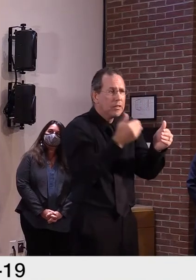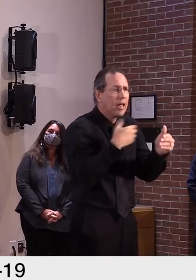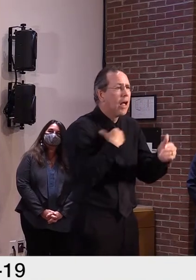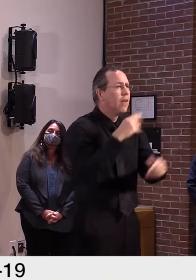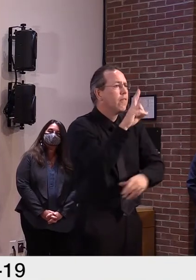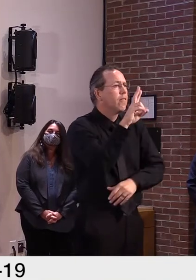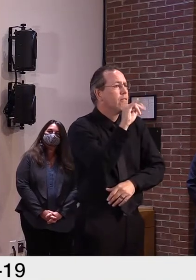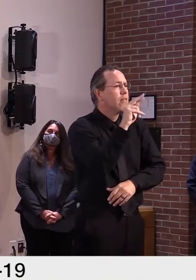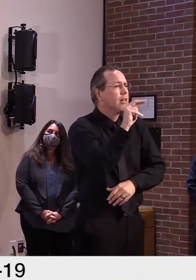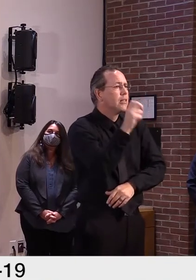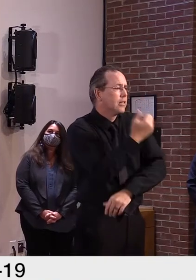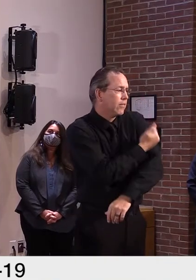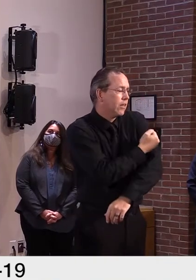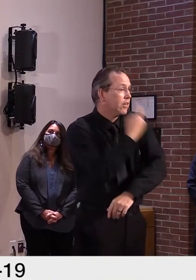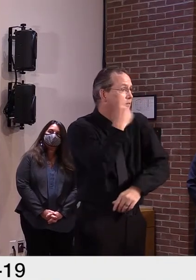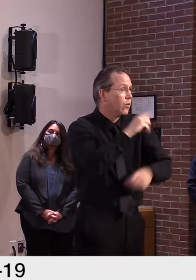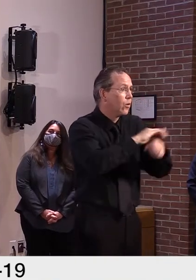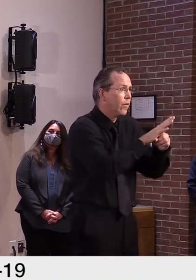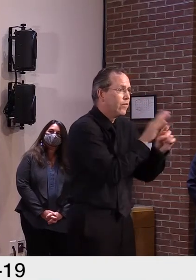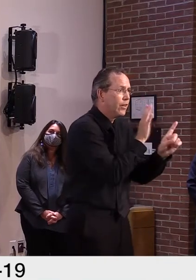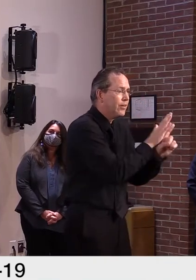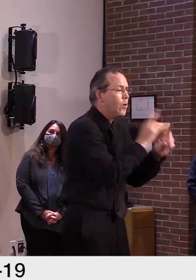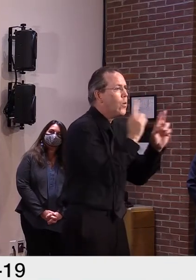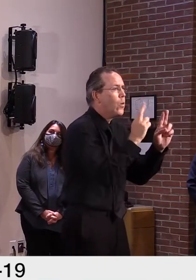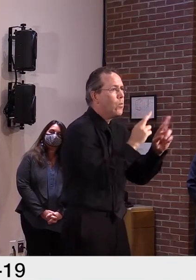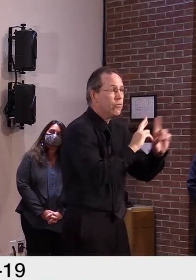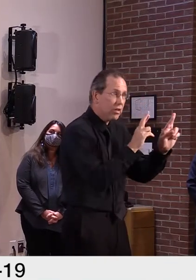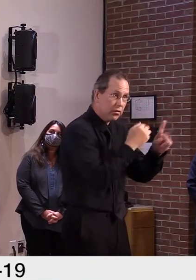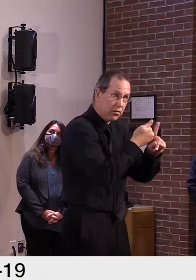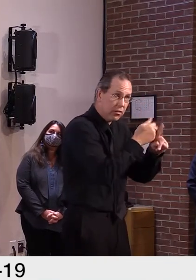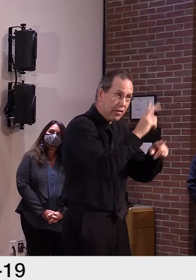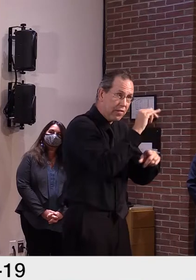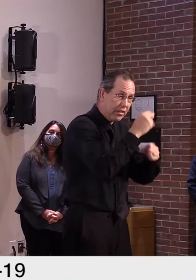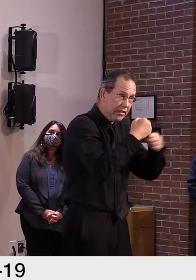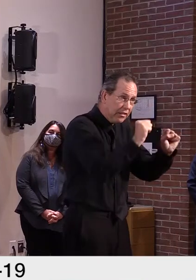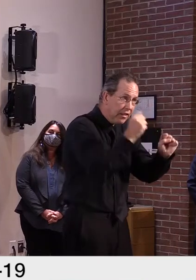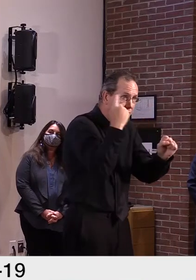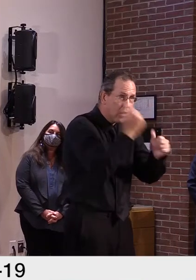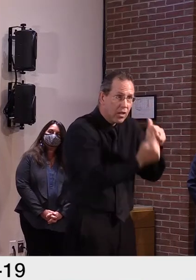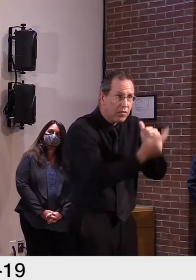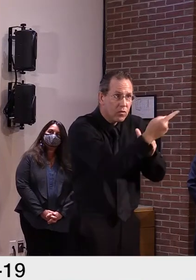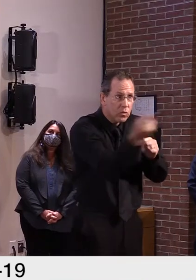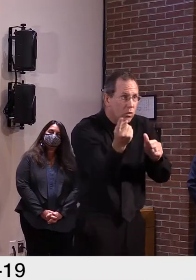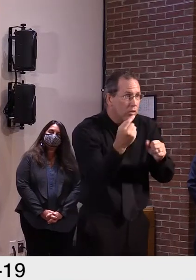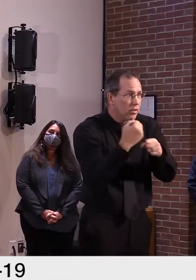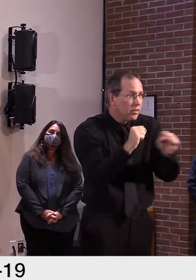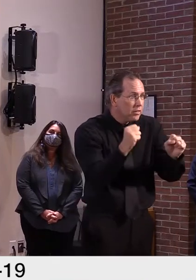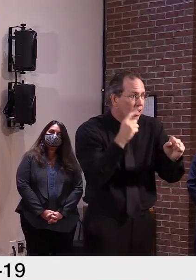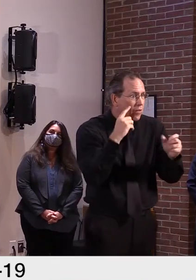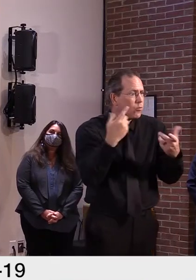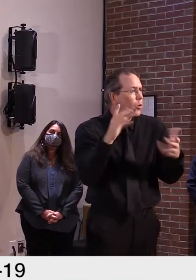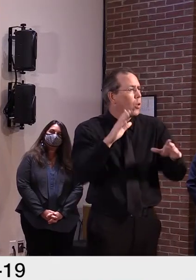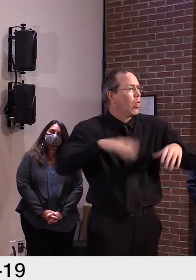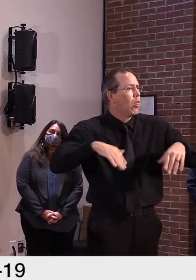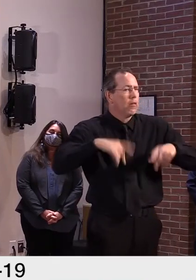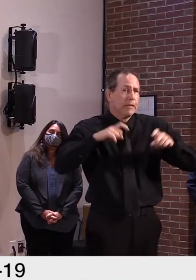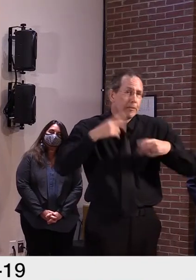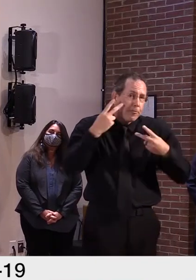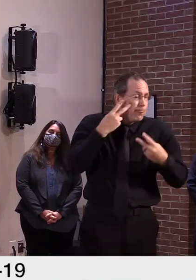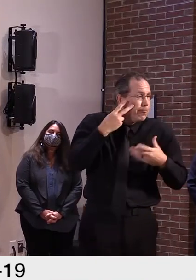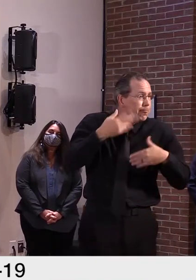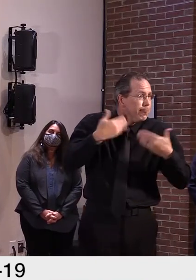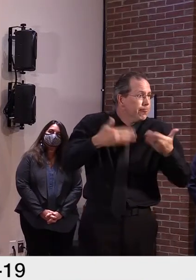I can't predict and won't predict exactly when that time will be. But I have great confidence